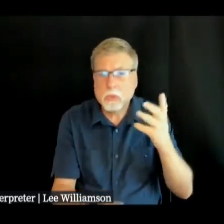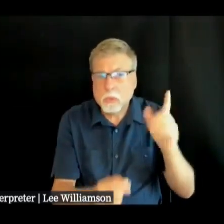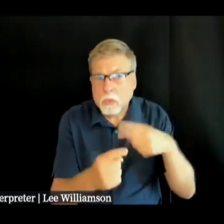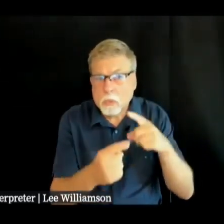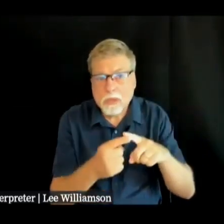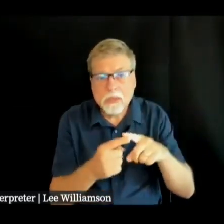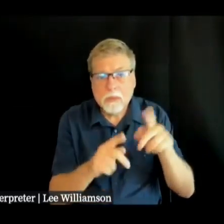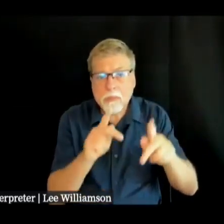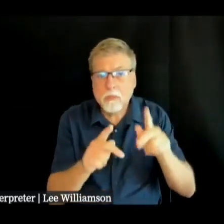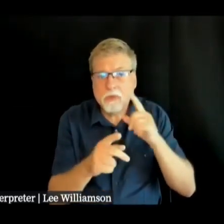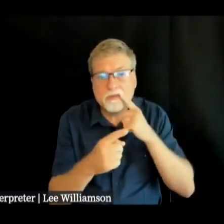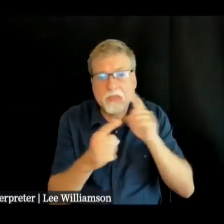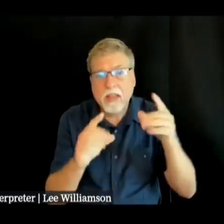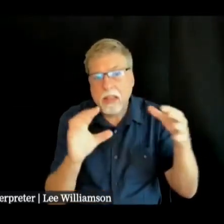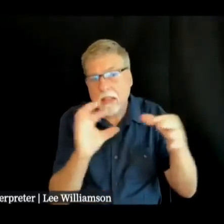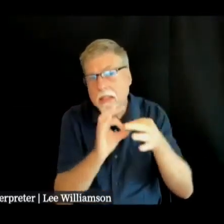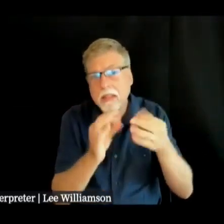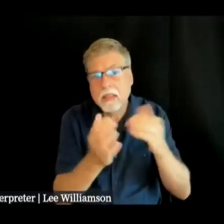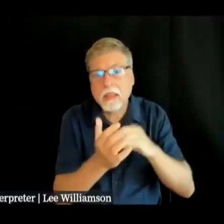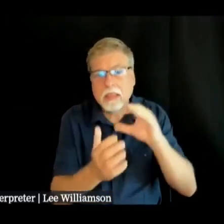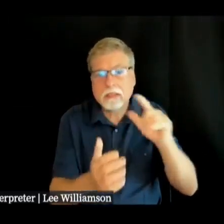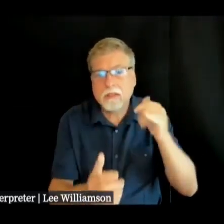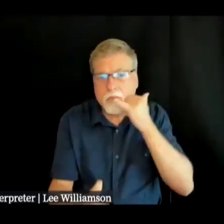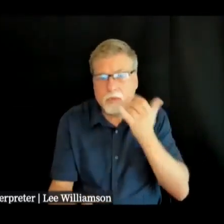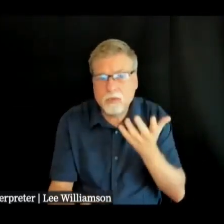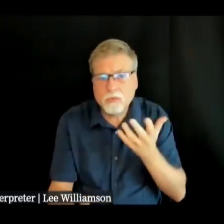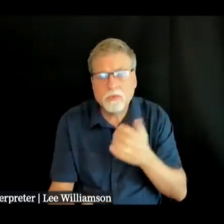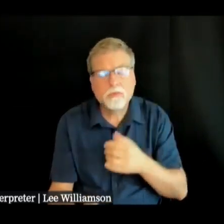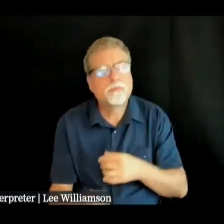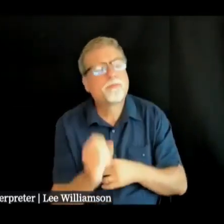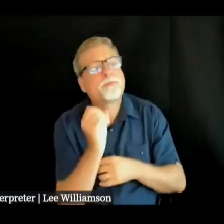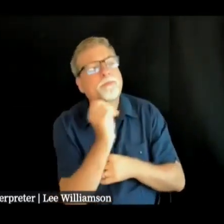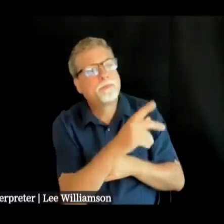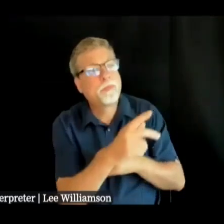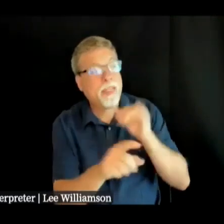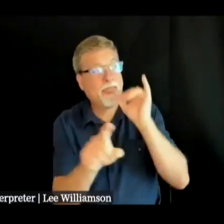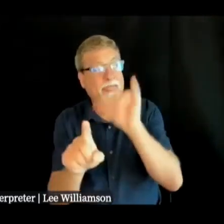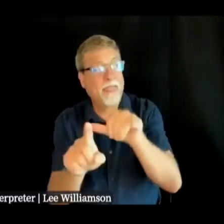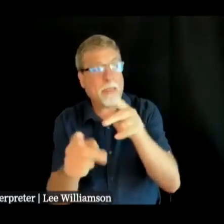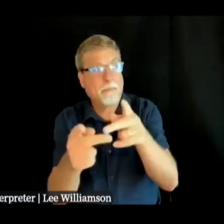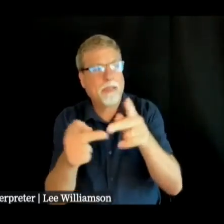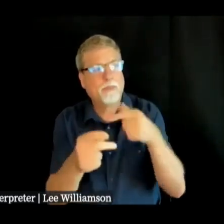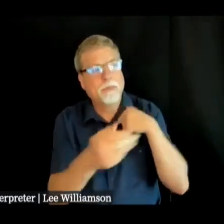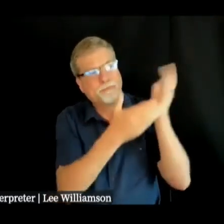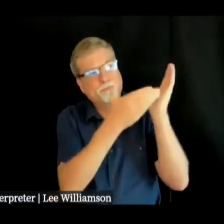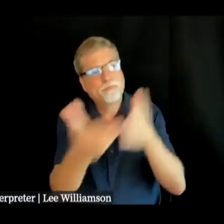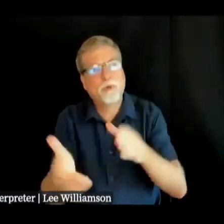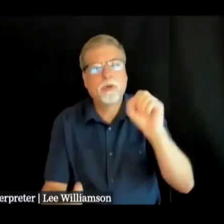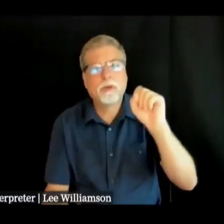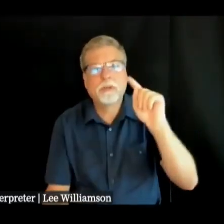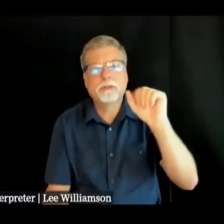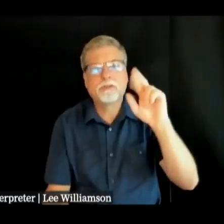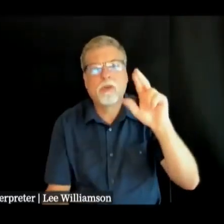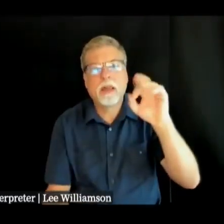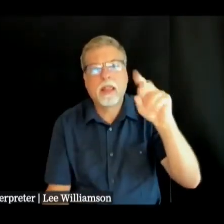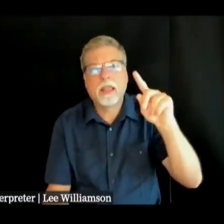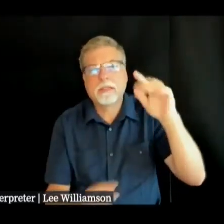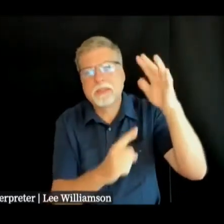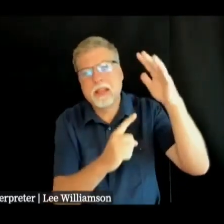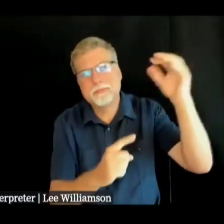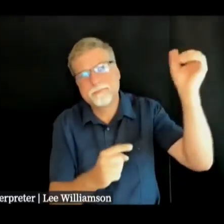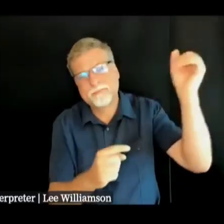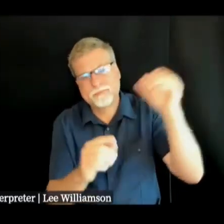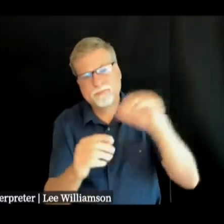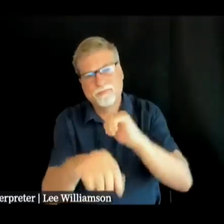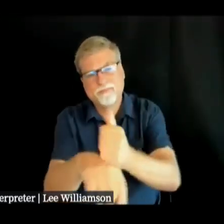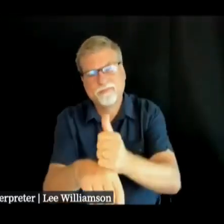expect to get cell service back so we brought in a starlink at that location to uh to bolster that service